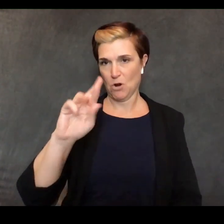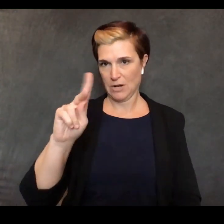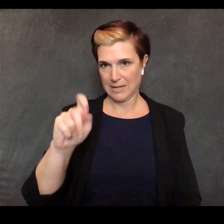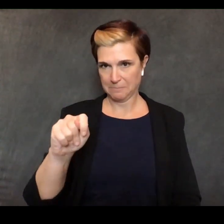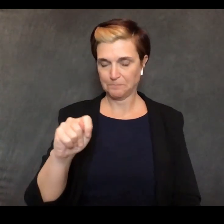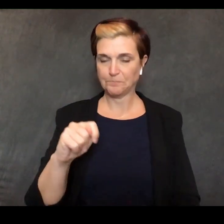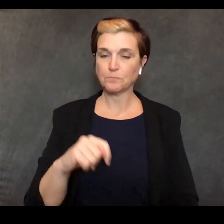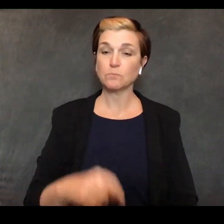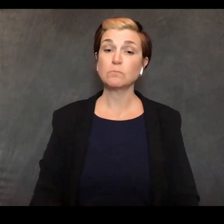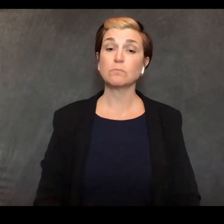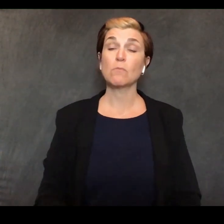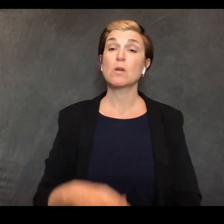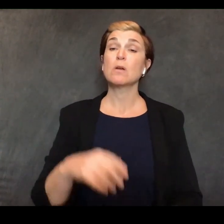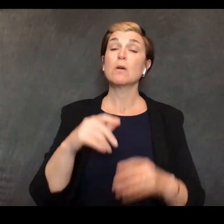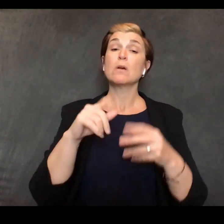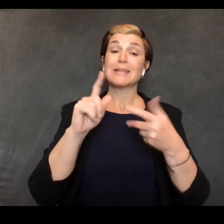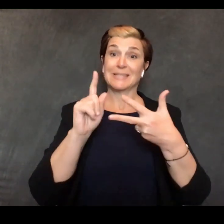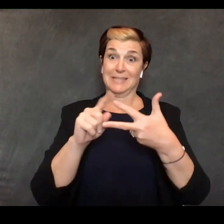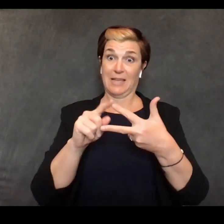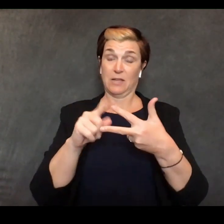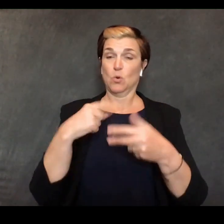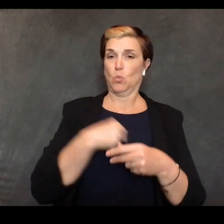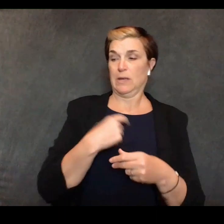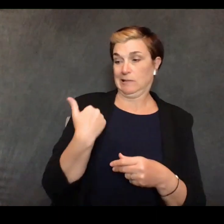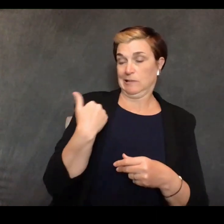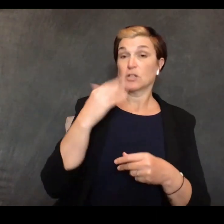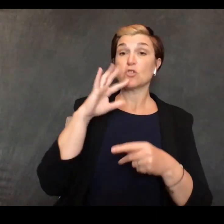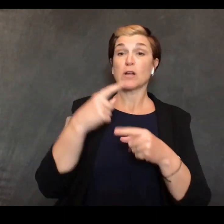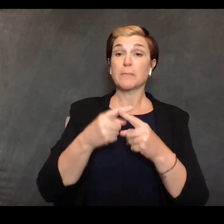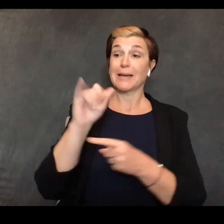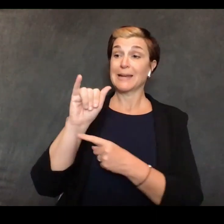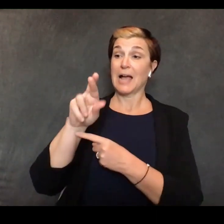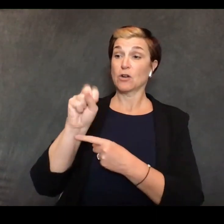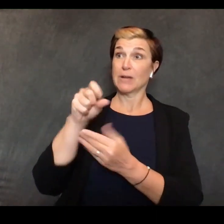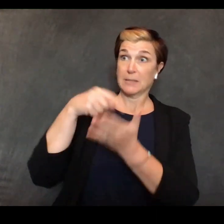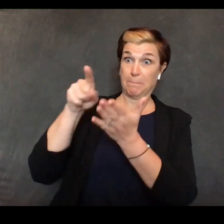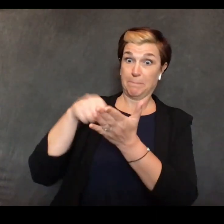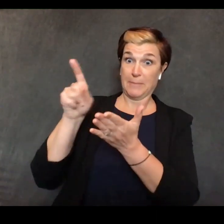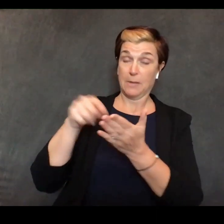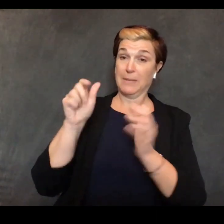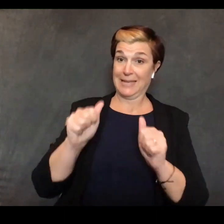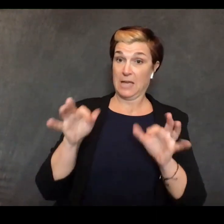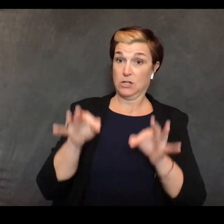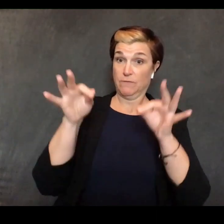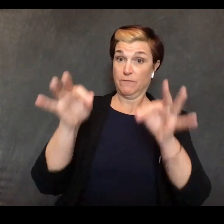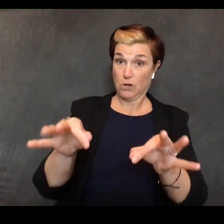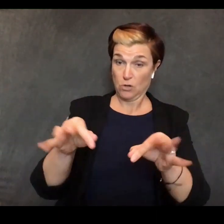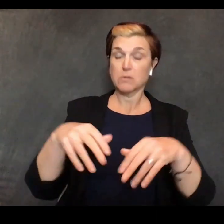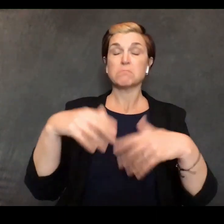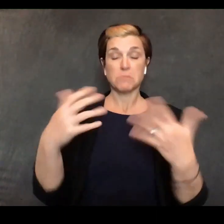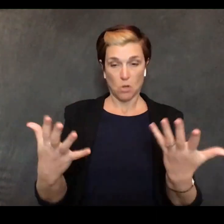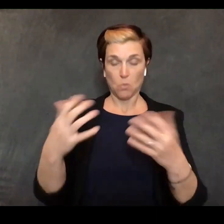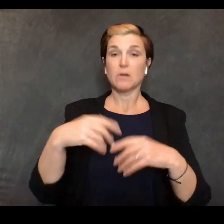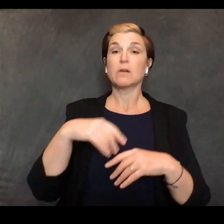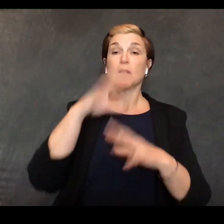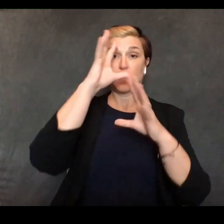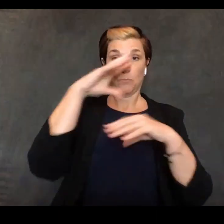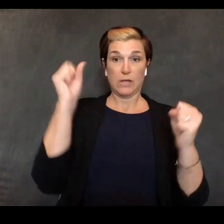uh... deferring irs payments the president earlier this morning uh... authorized me to announce this program i have previously